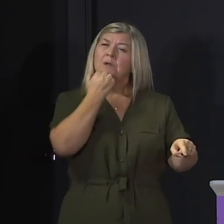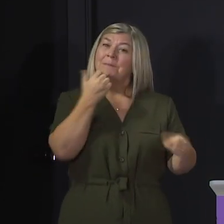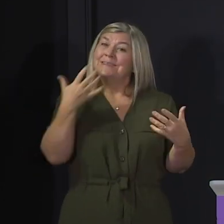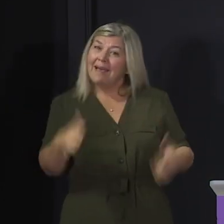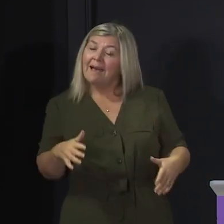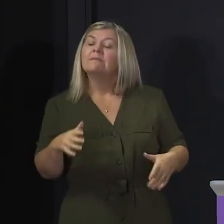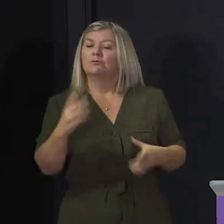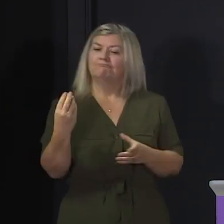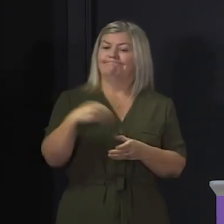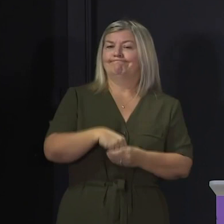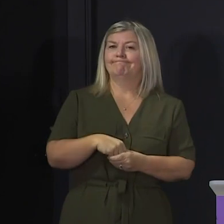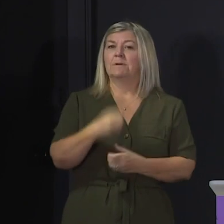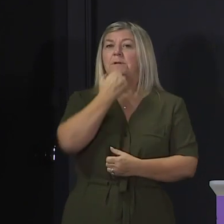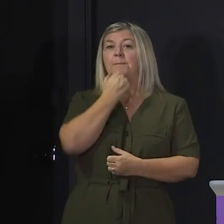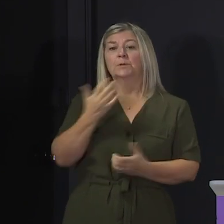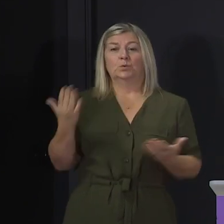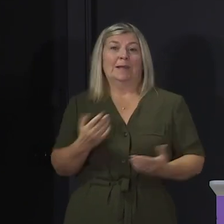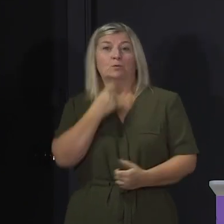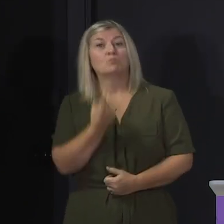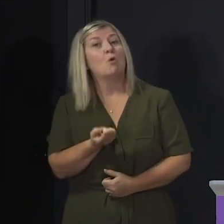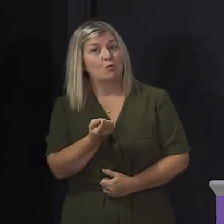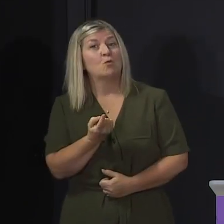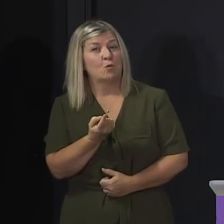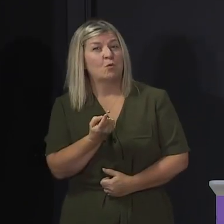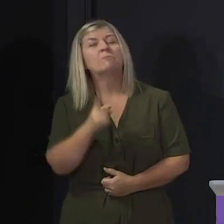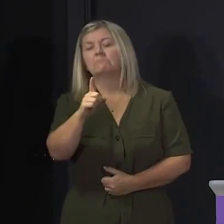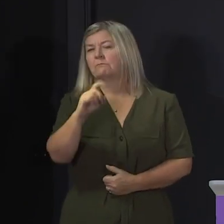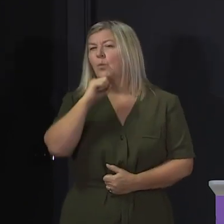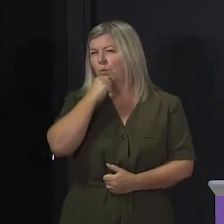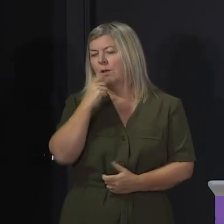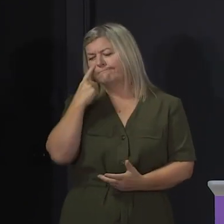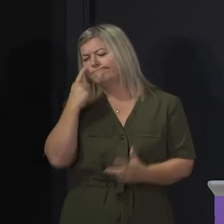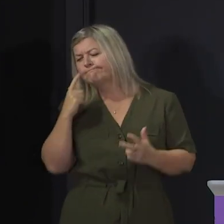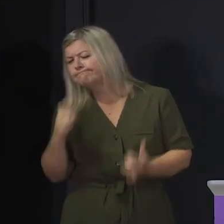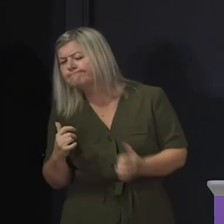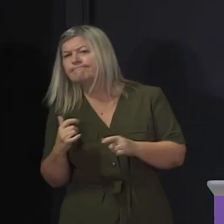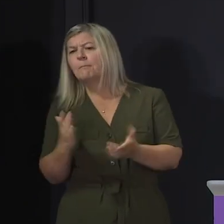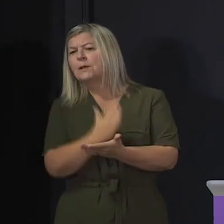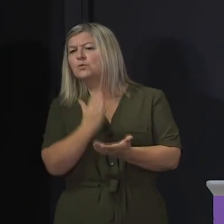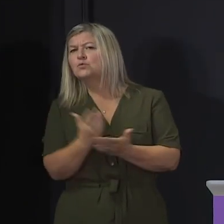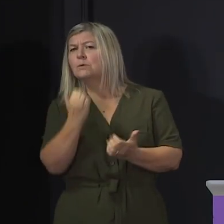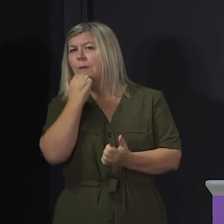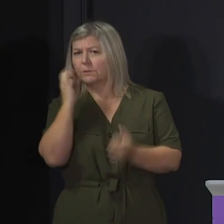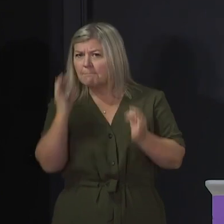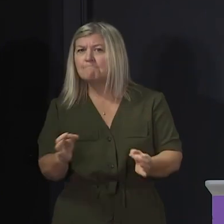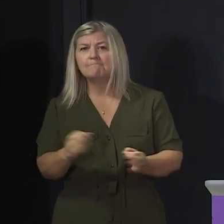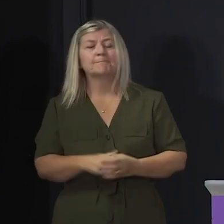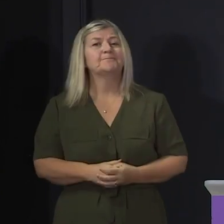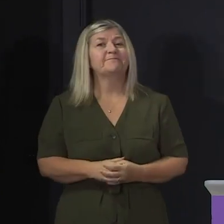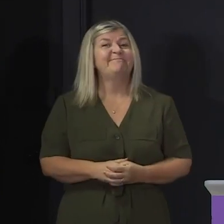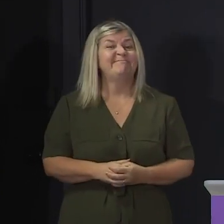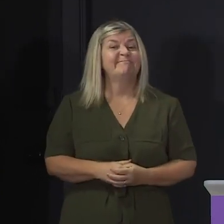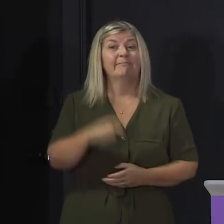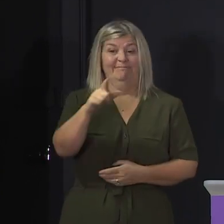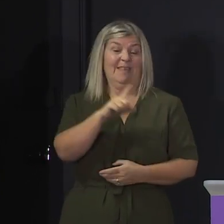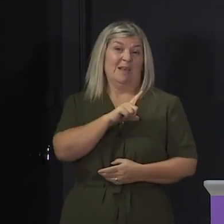although we continue as I said earlier to explore whether there might be any other issues at play here. Of course this is one